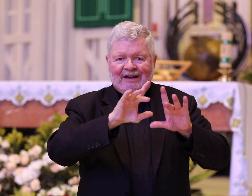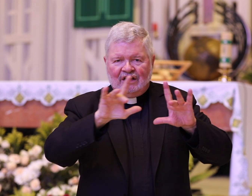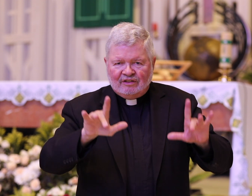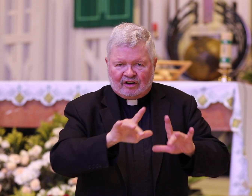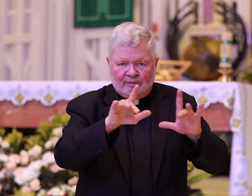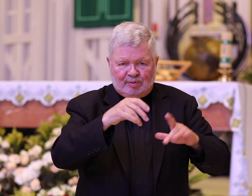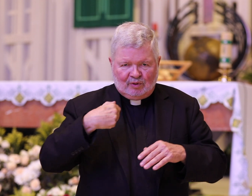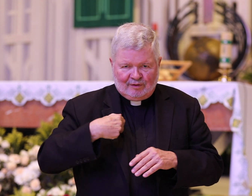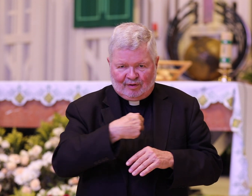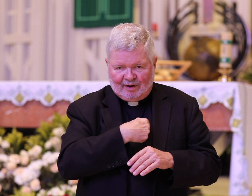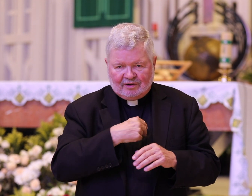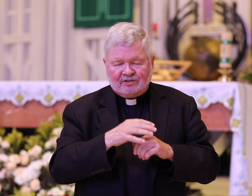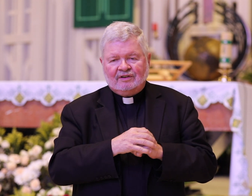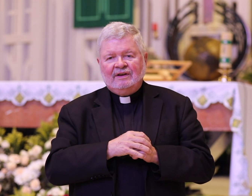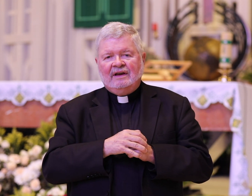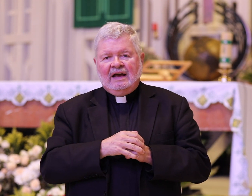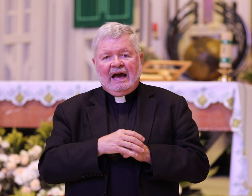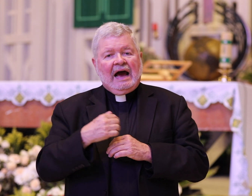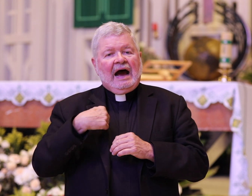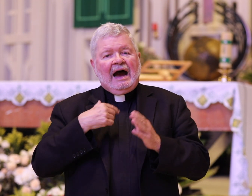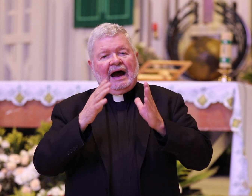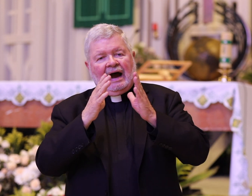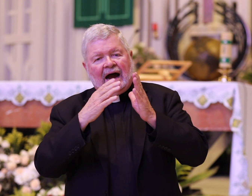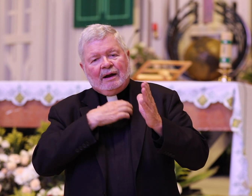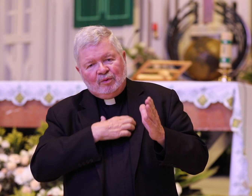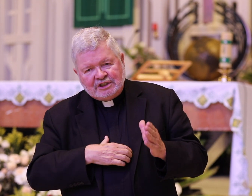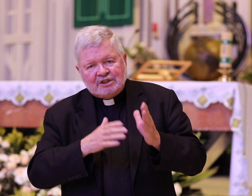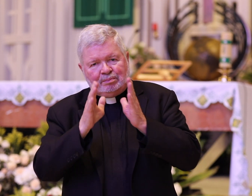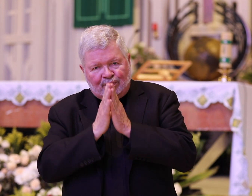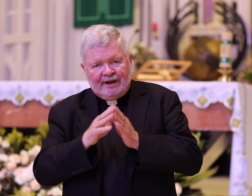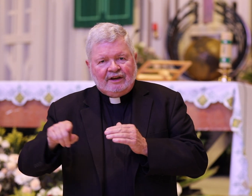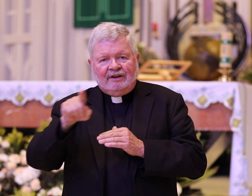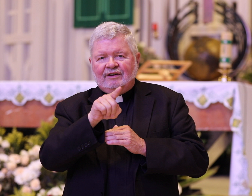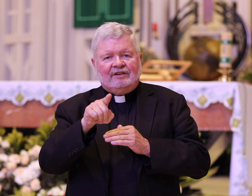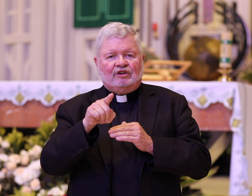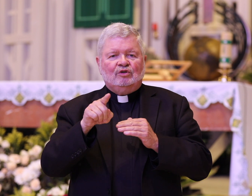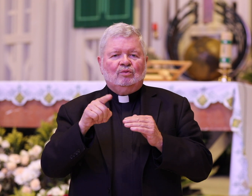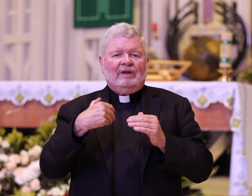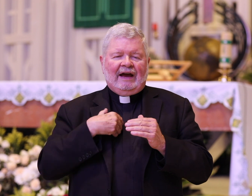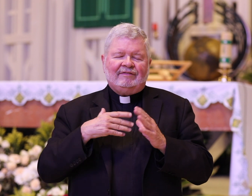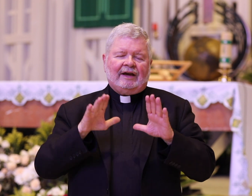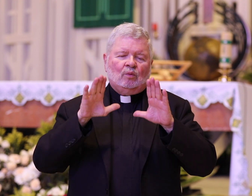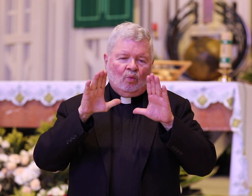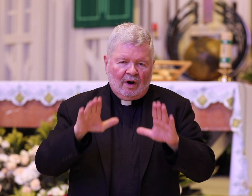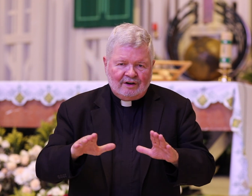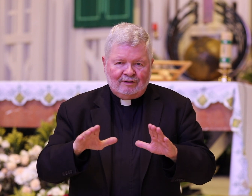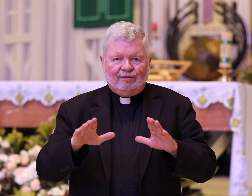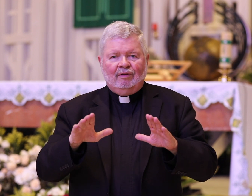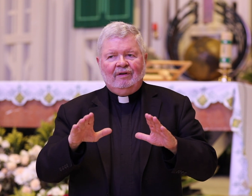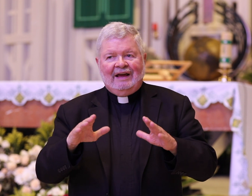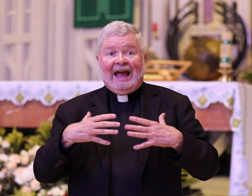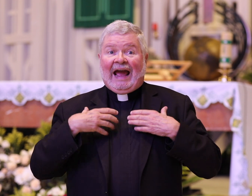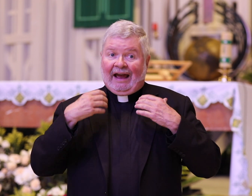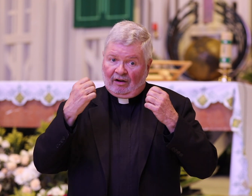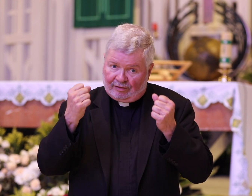the computer for us I wish and pray that you will have a wonderful healthy